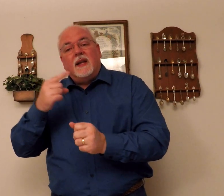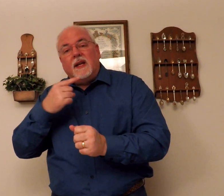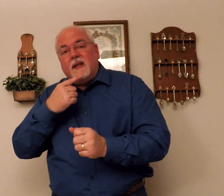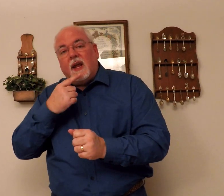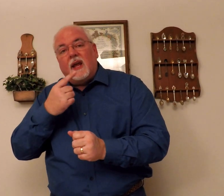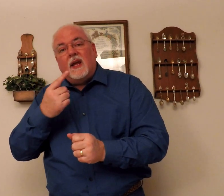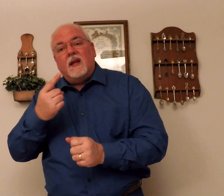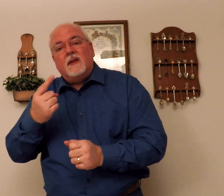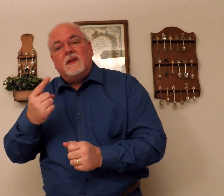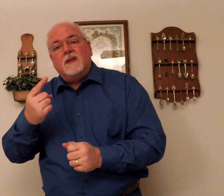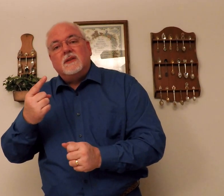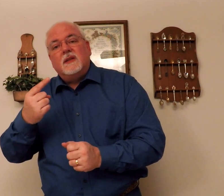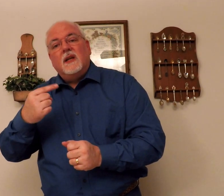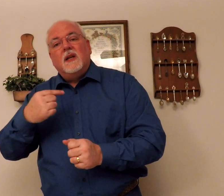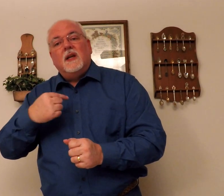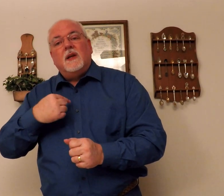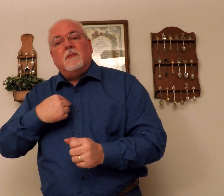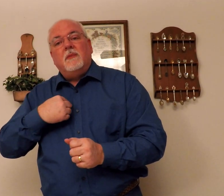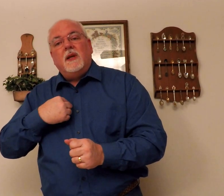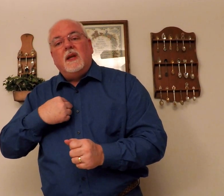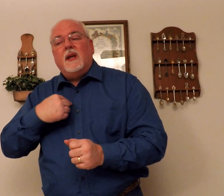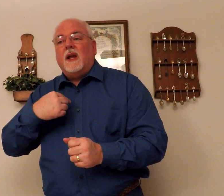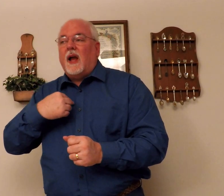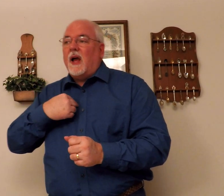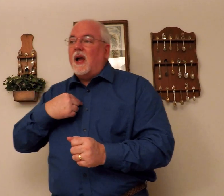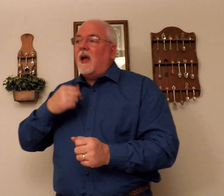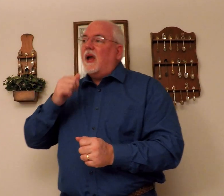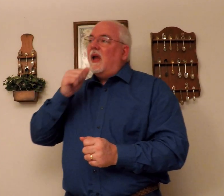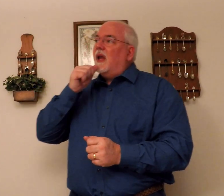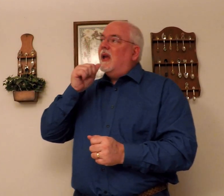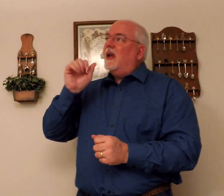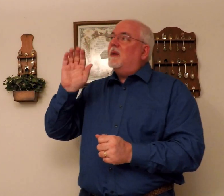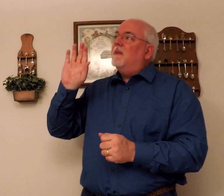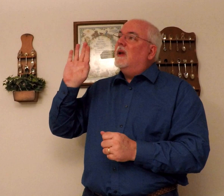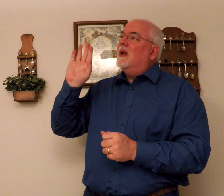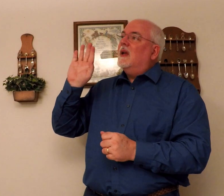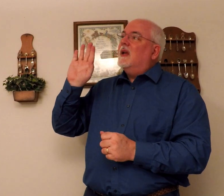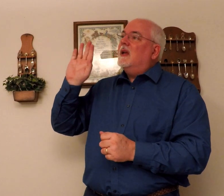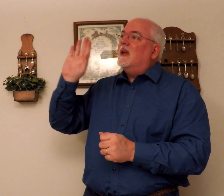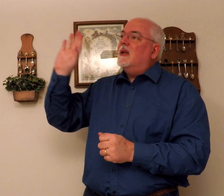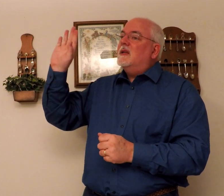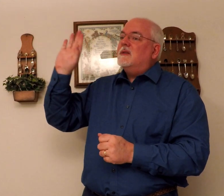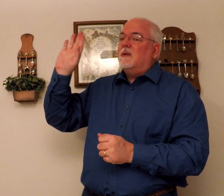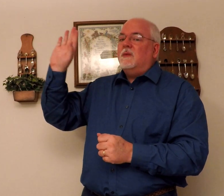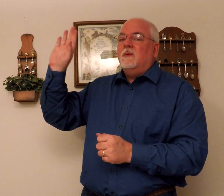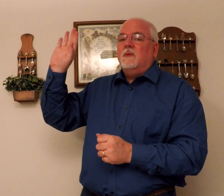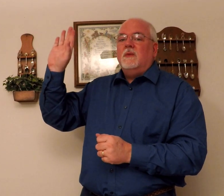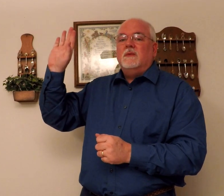he tells me i am his own